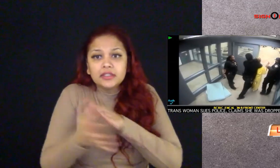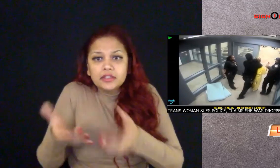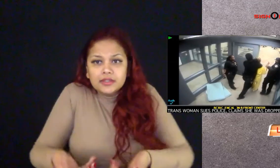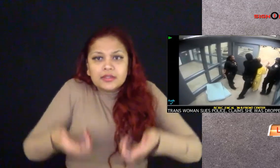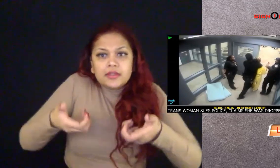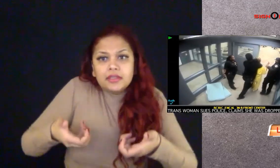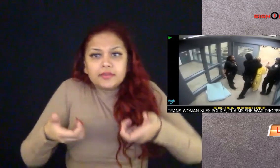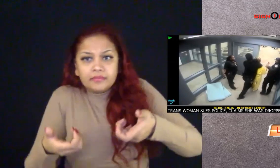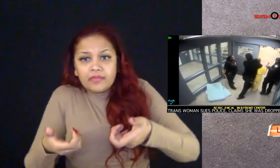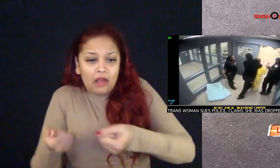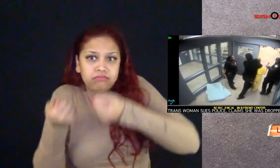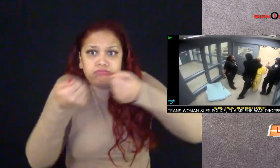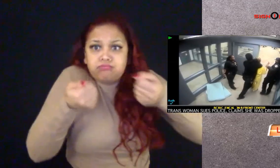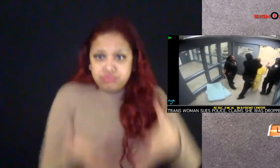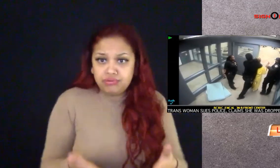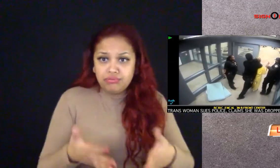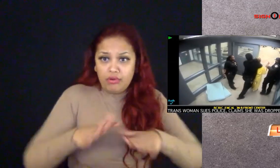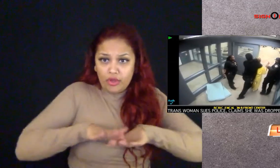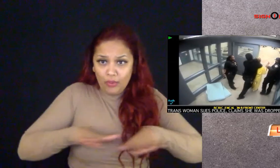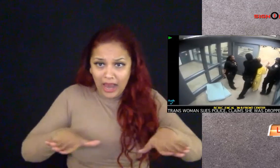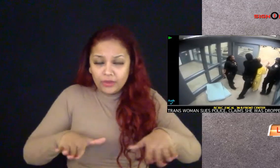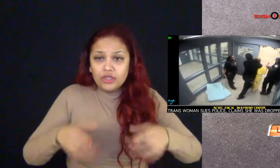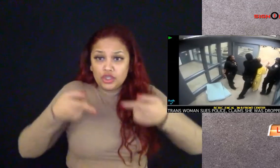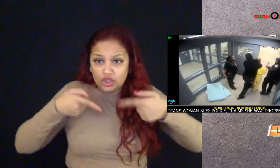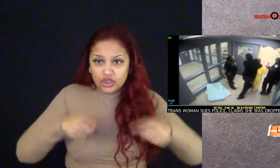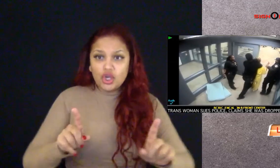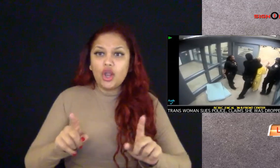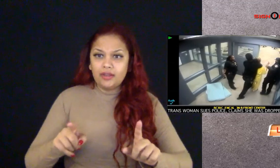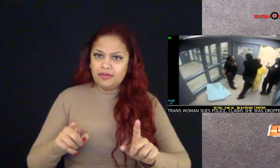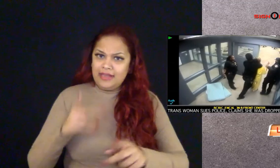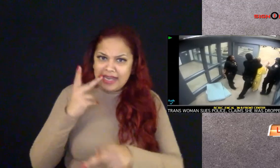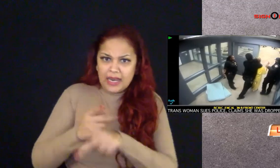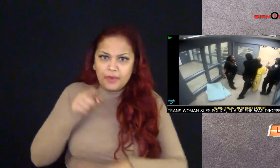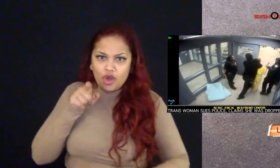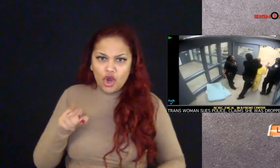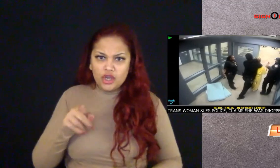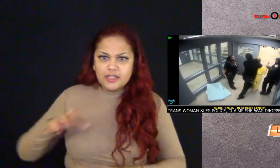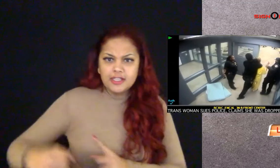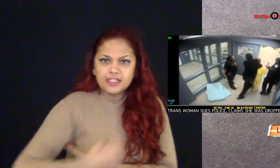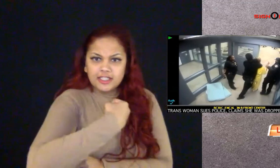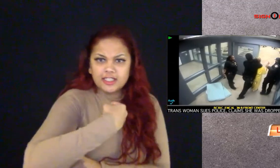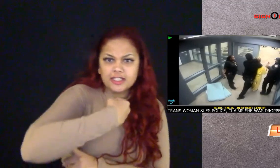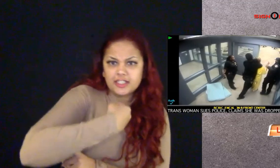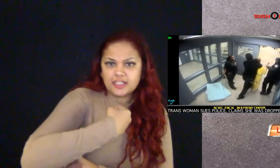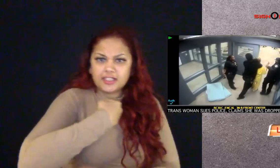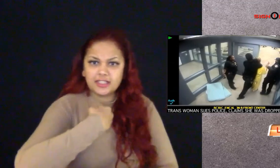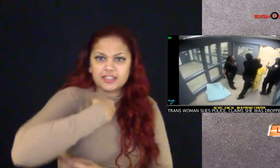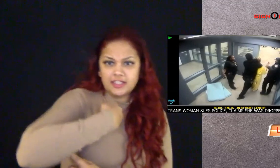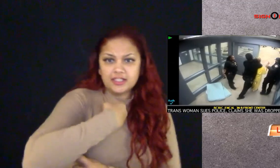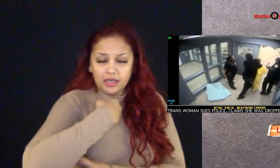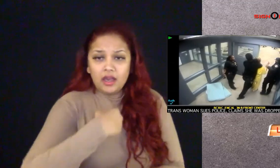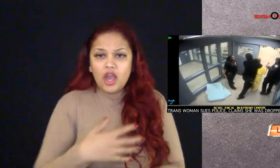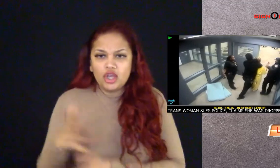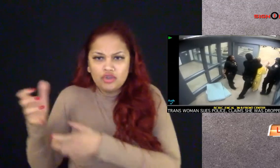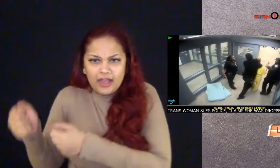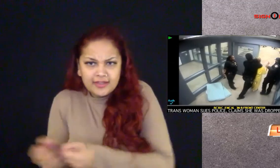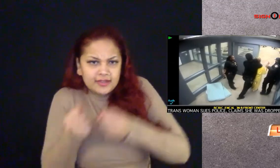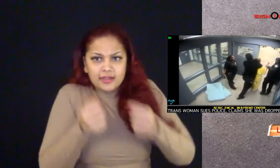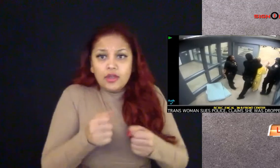officer lifting Cantor to her feet and off the ground while keeping her in the choke hole dragging her into